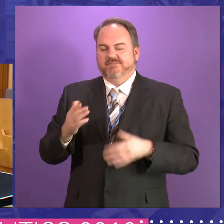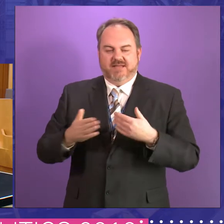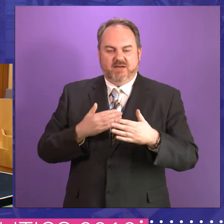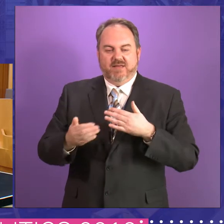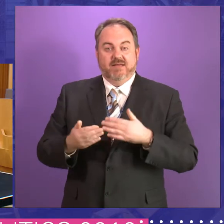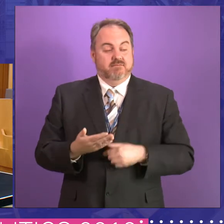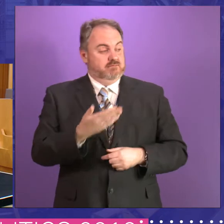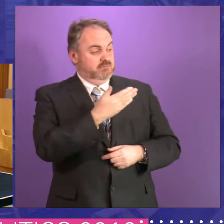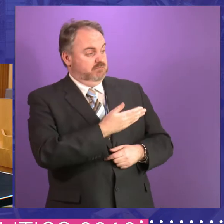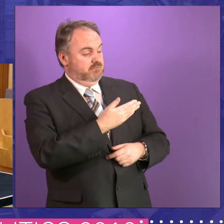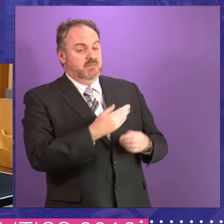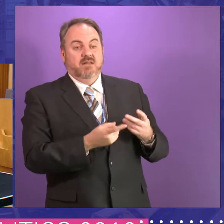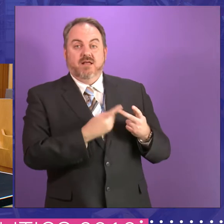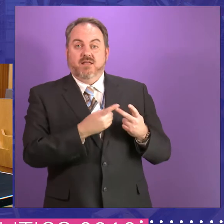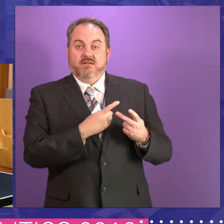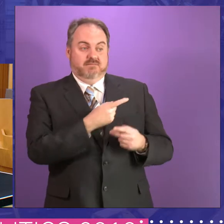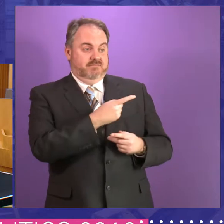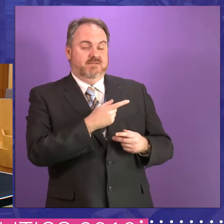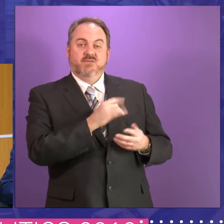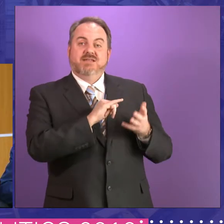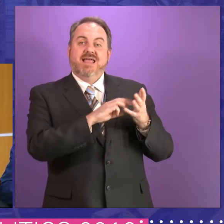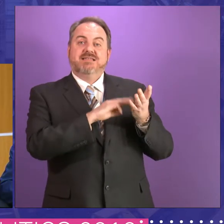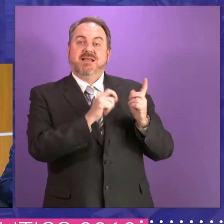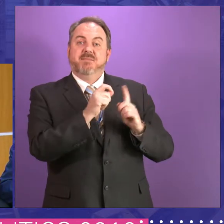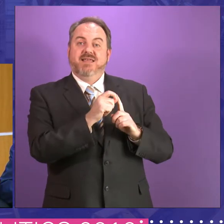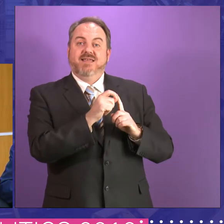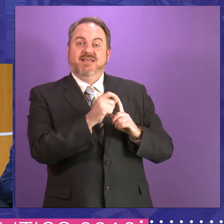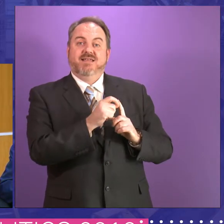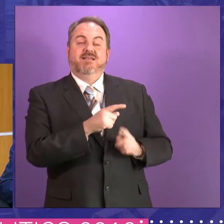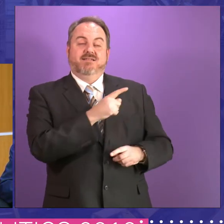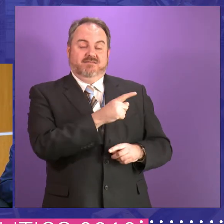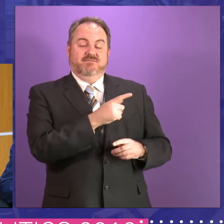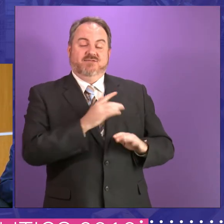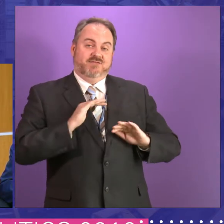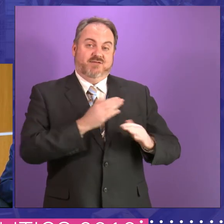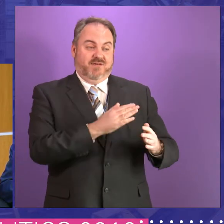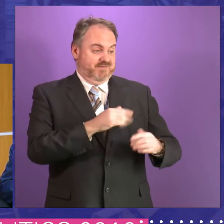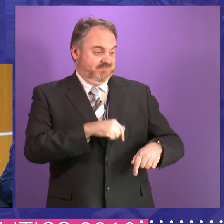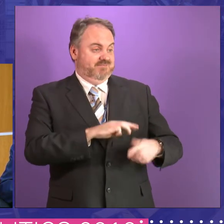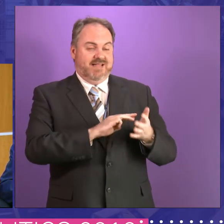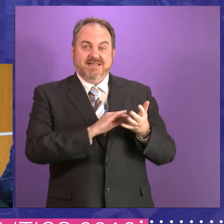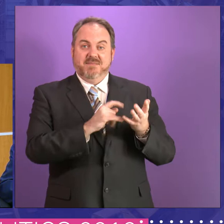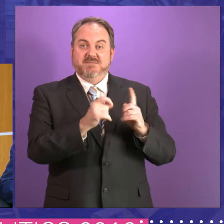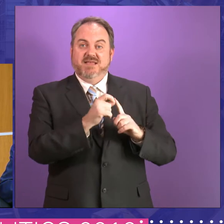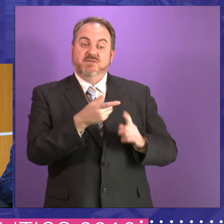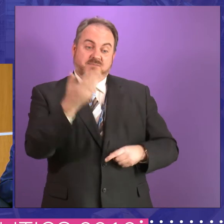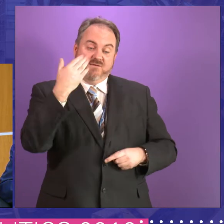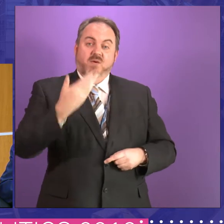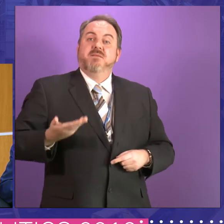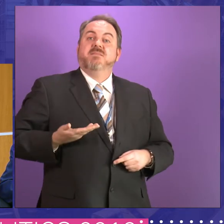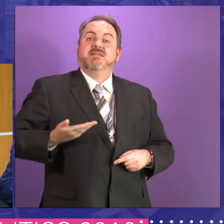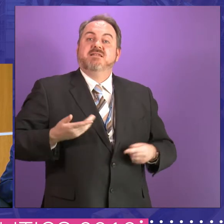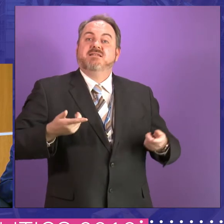for the SNP from 2000, from 99 as well, till 2016, also served as a business manager,